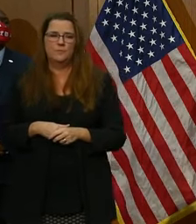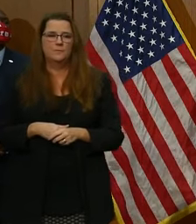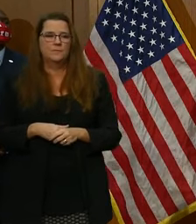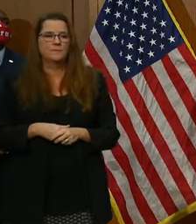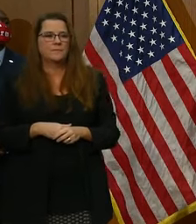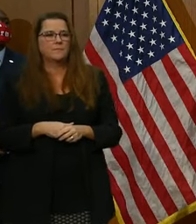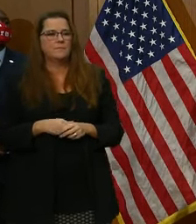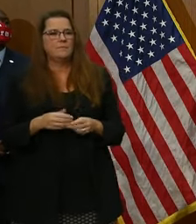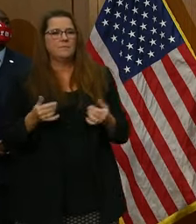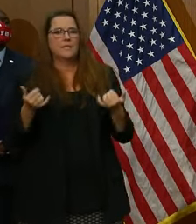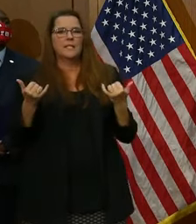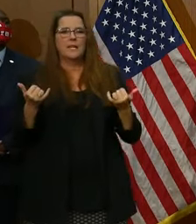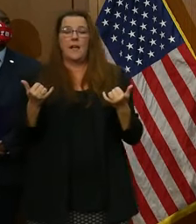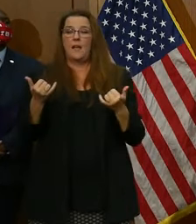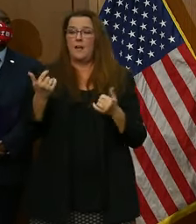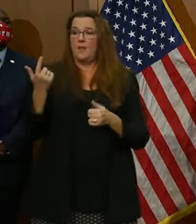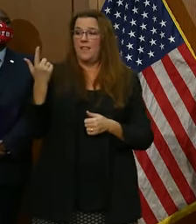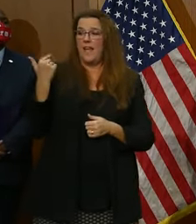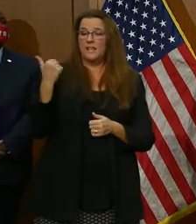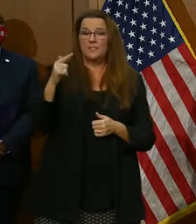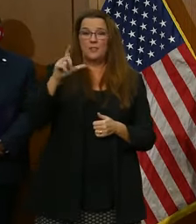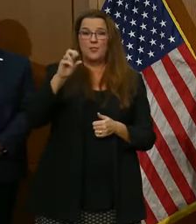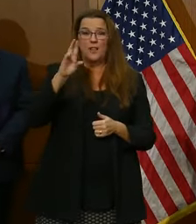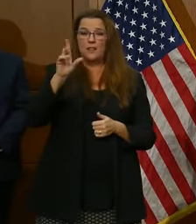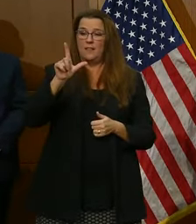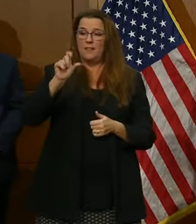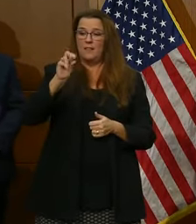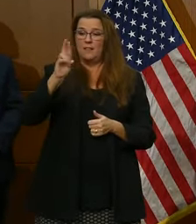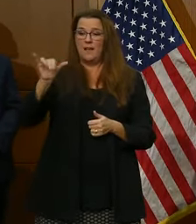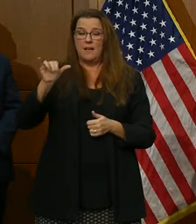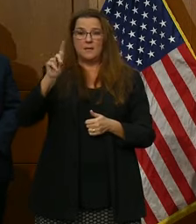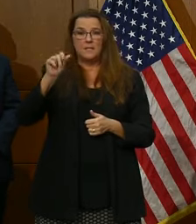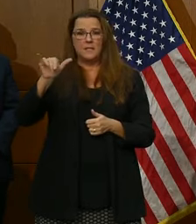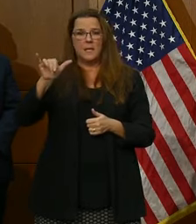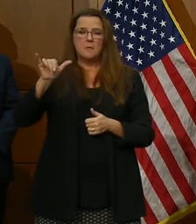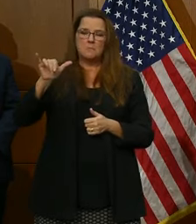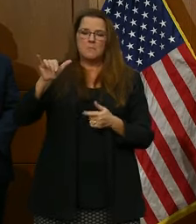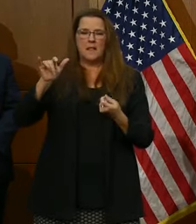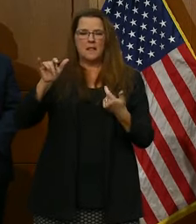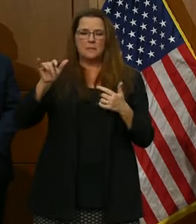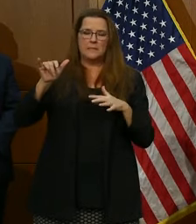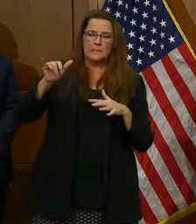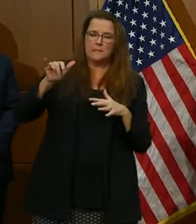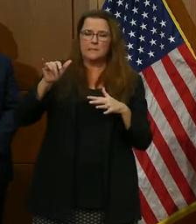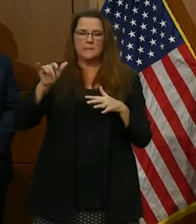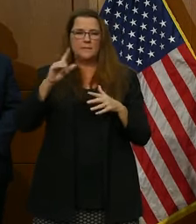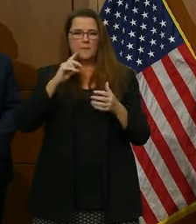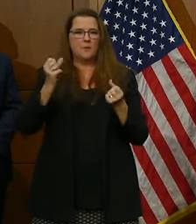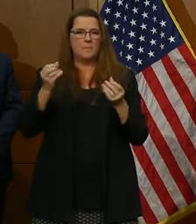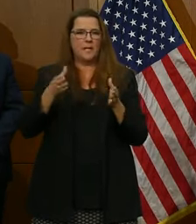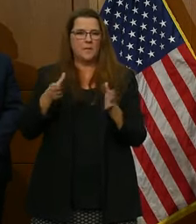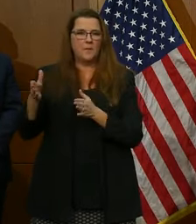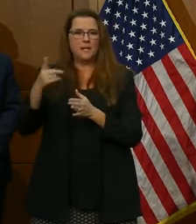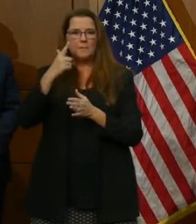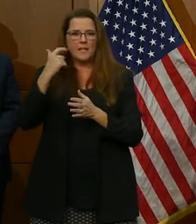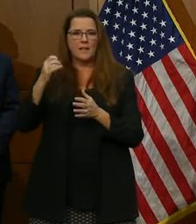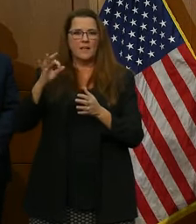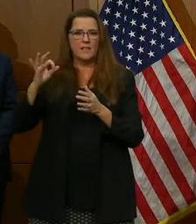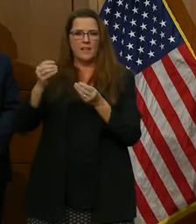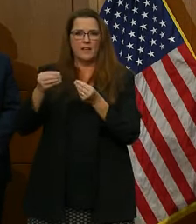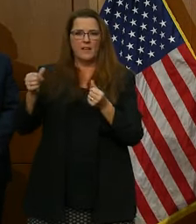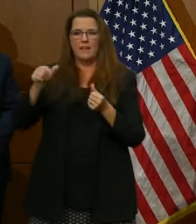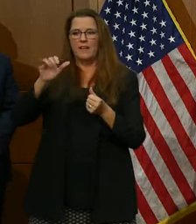Now, last year's Lobby Day, while unsettling in many ways for the proliferation of firearms